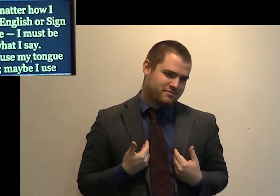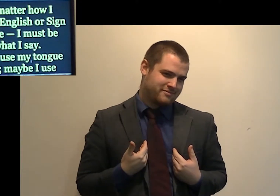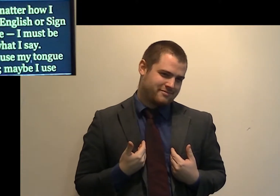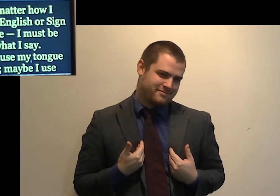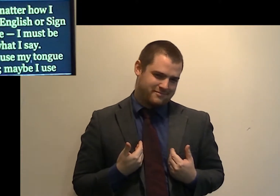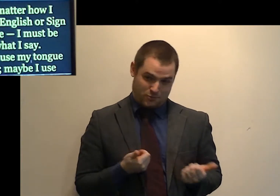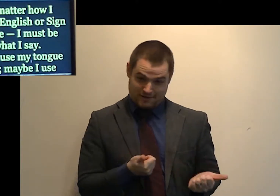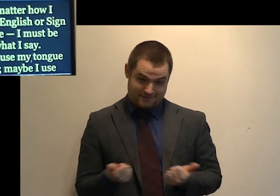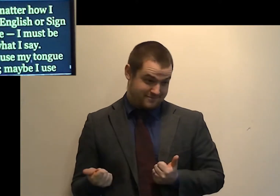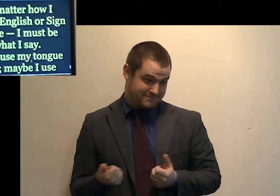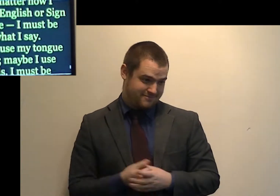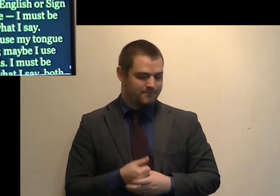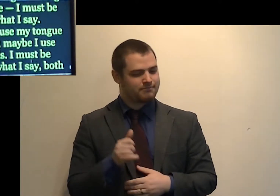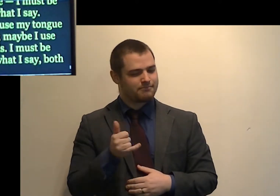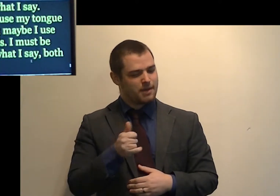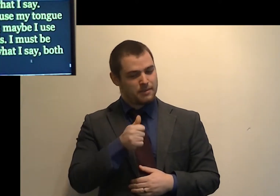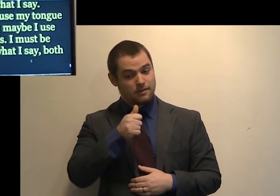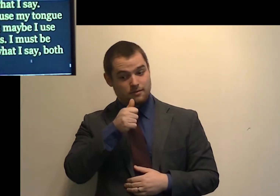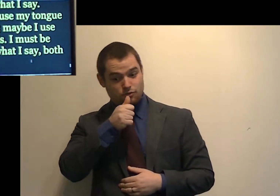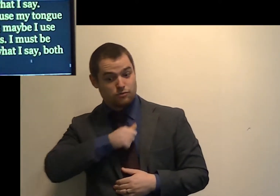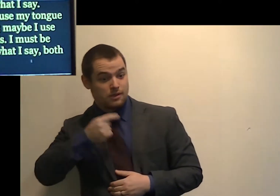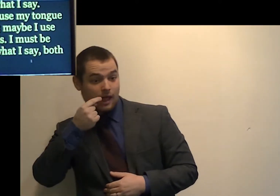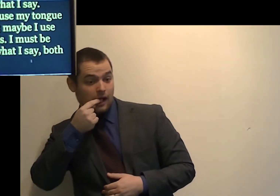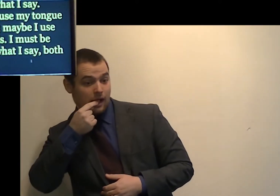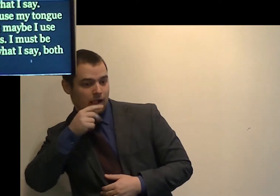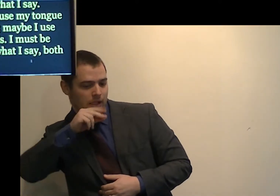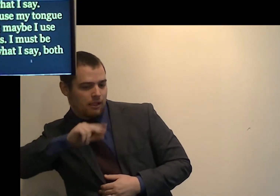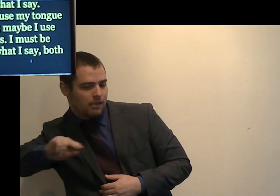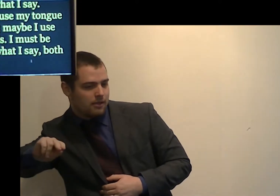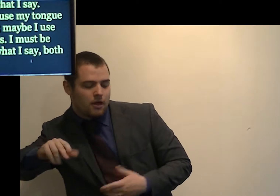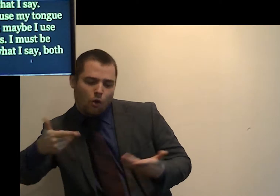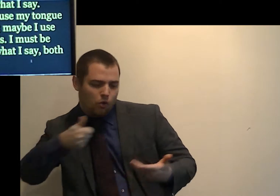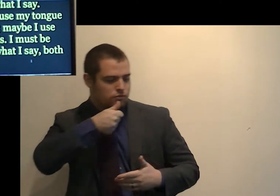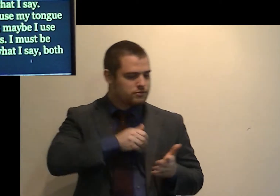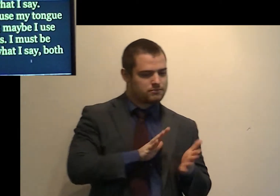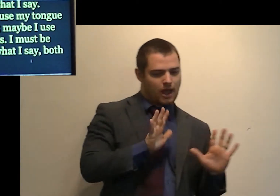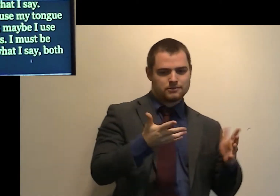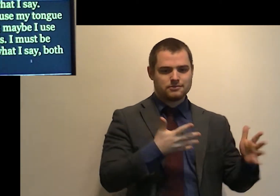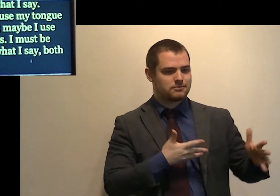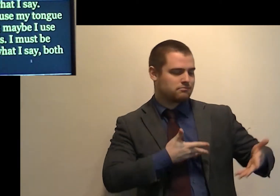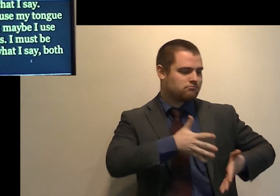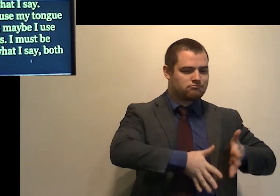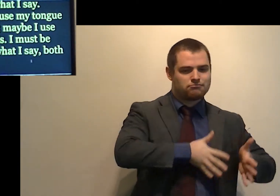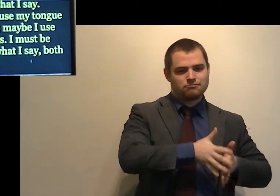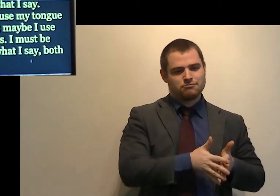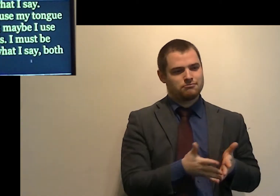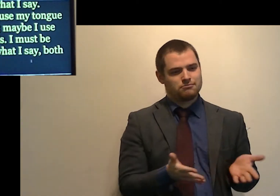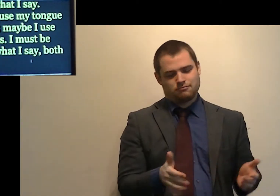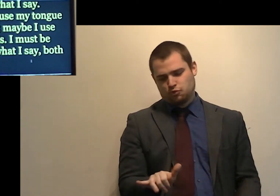Maybe, I use my tongue to speak, maybe I use my hands, I must